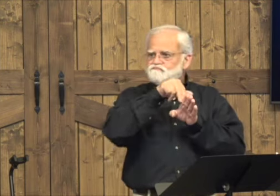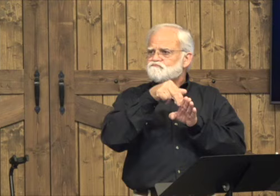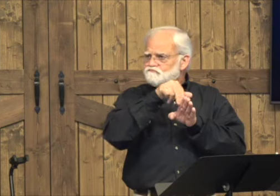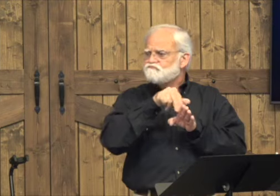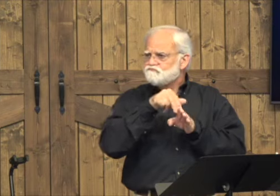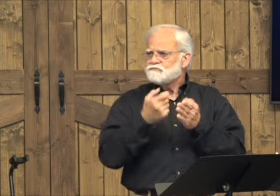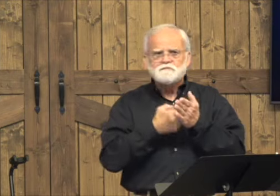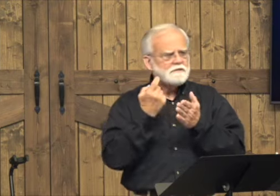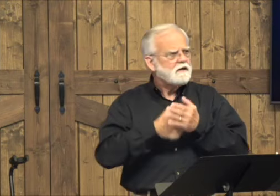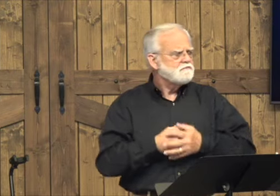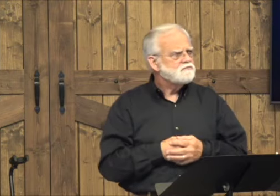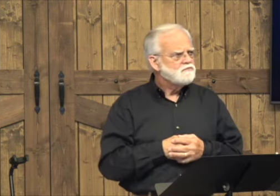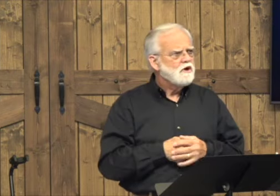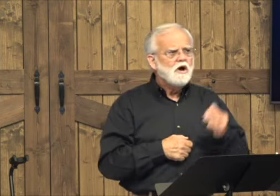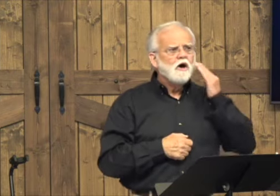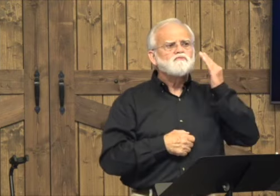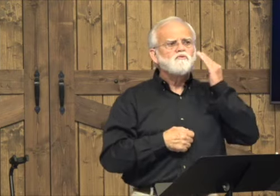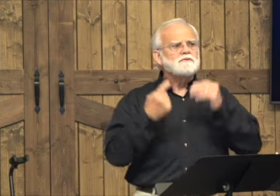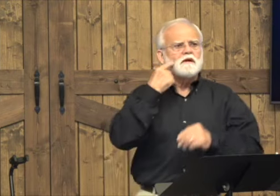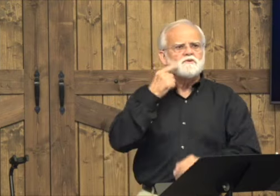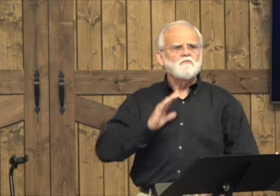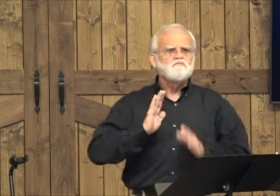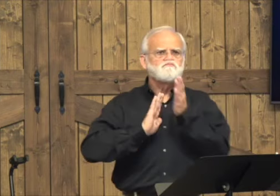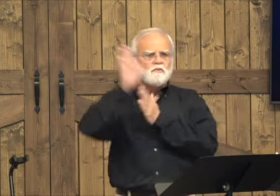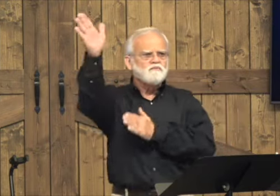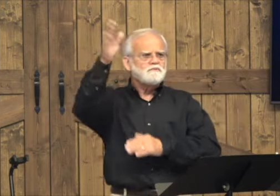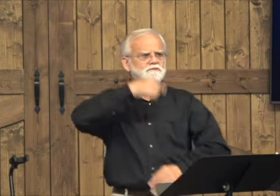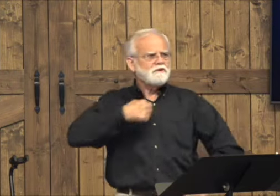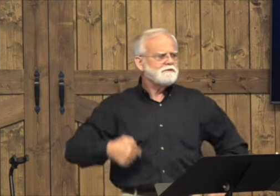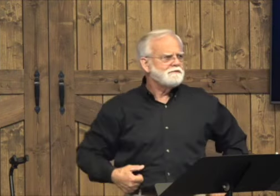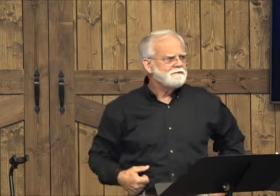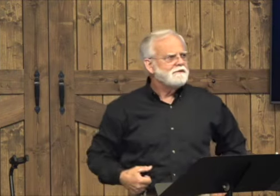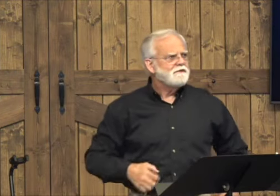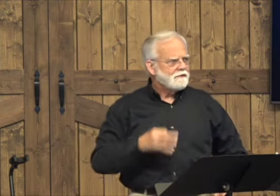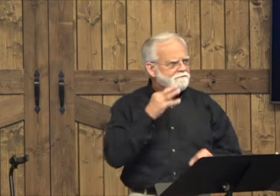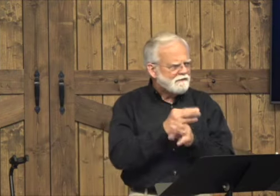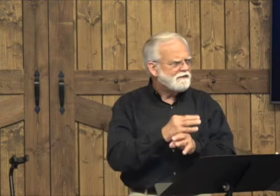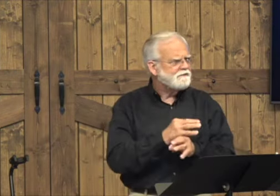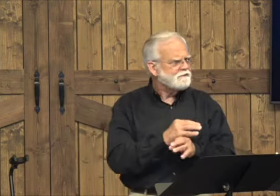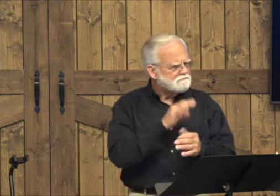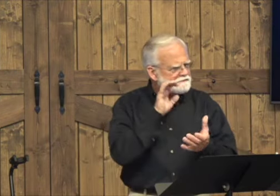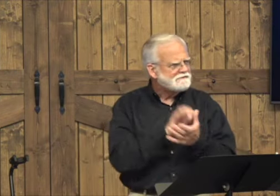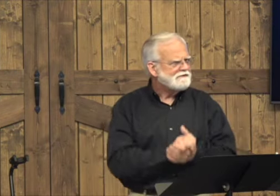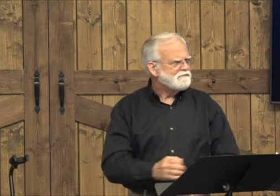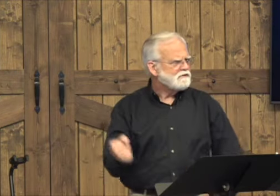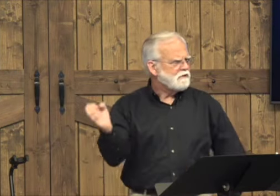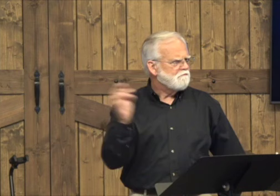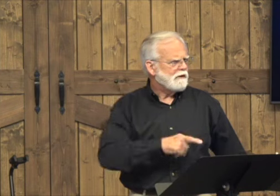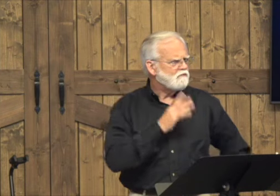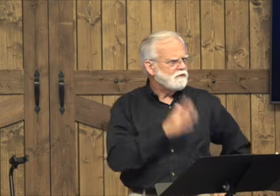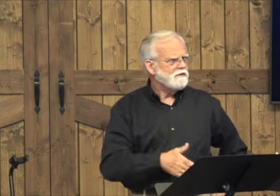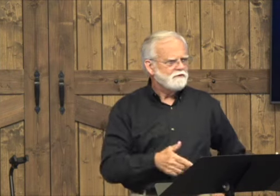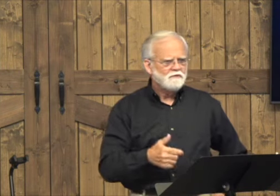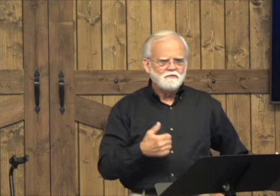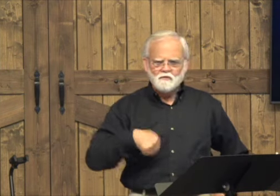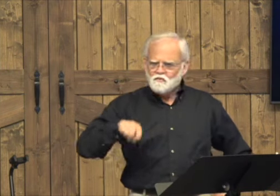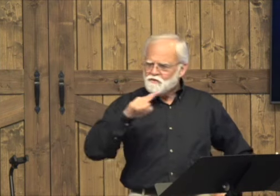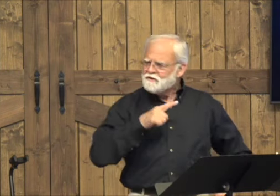Sometimes we wait for it. I know Daniel, as he went to fly to China,